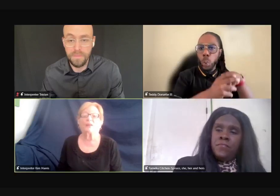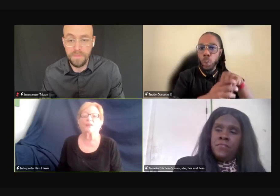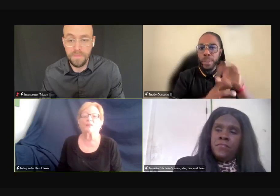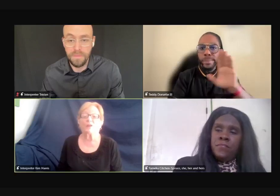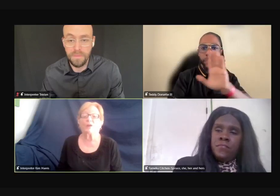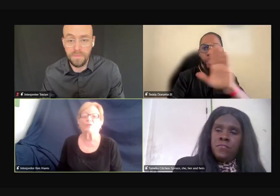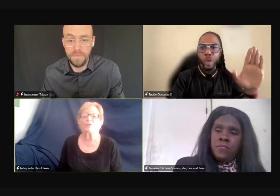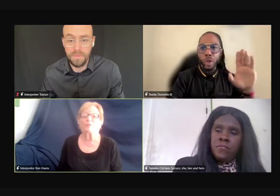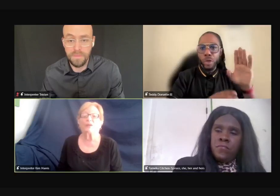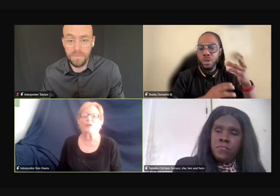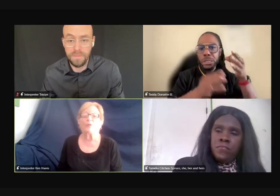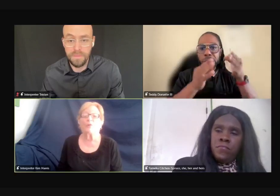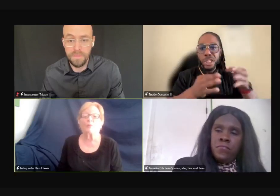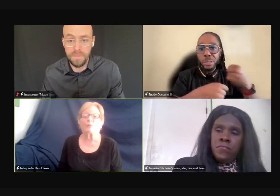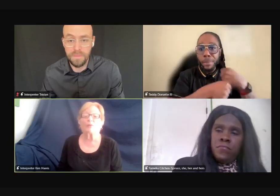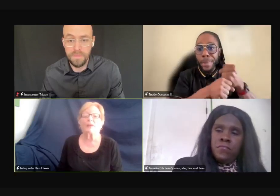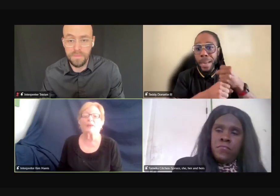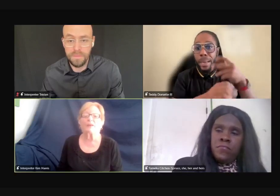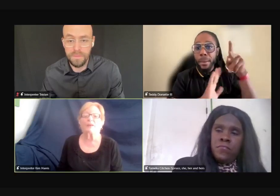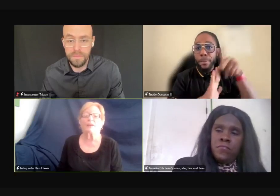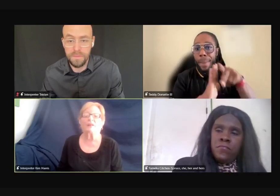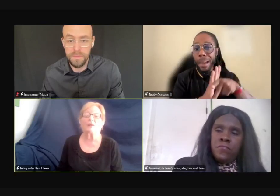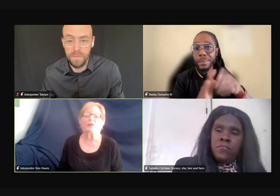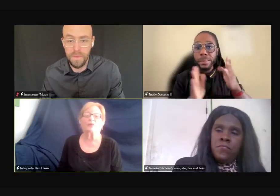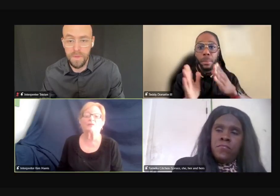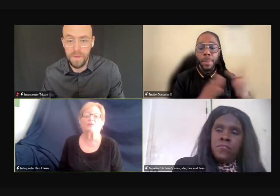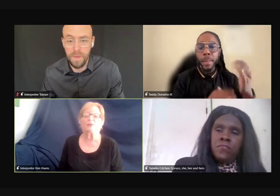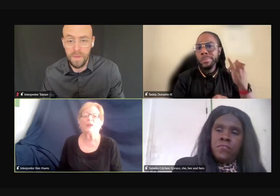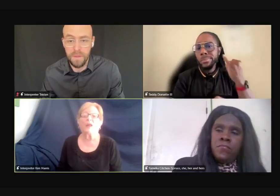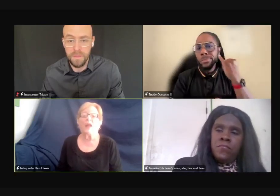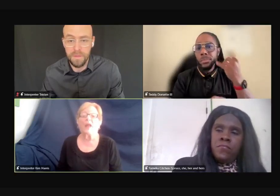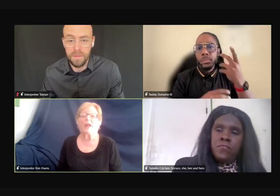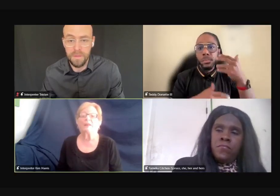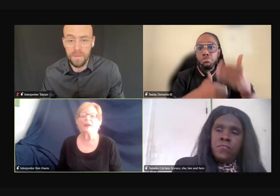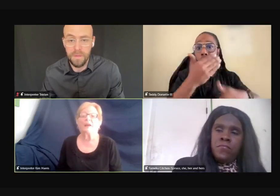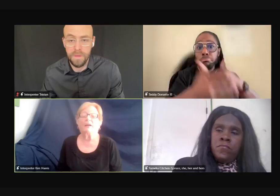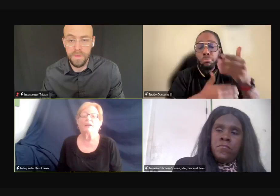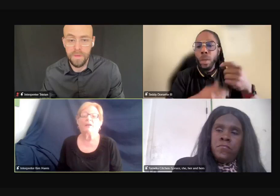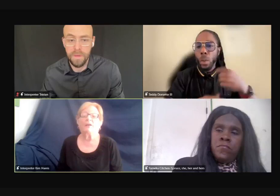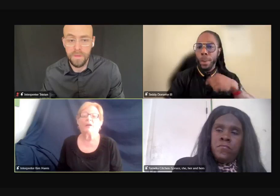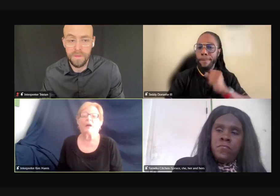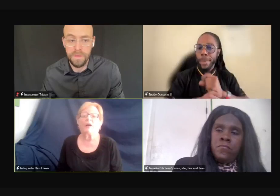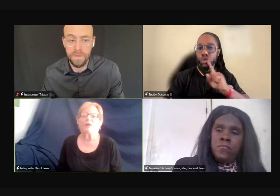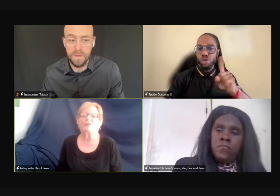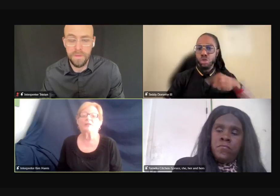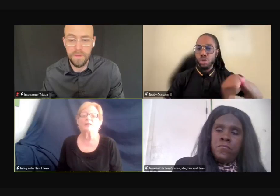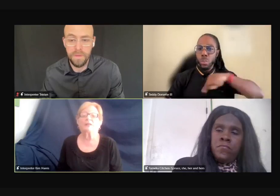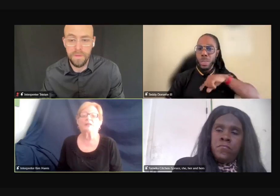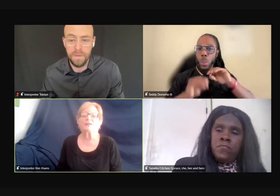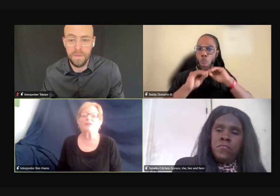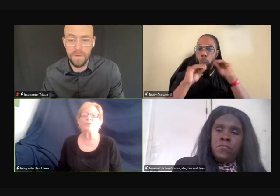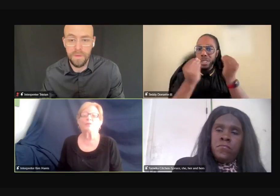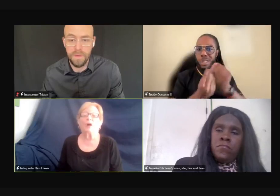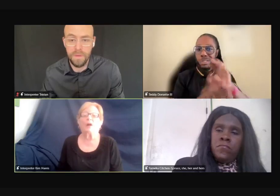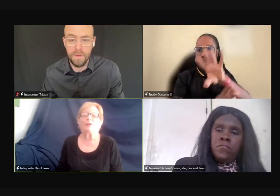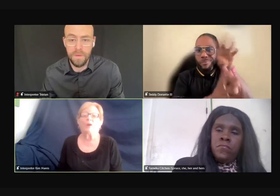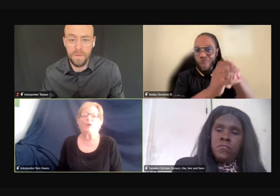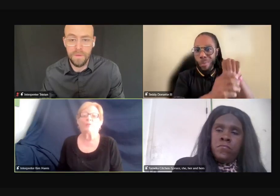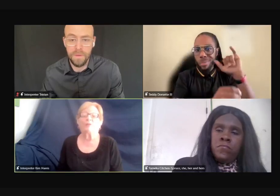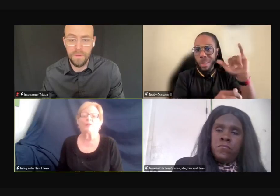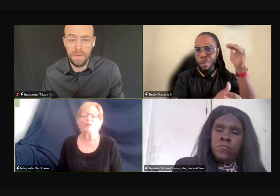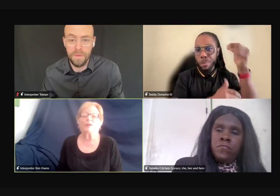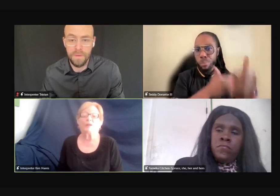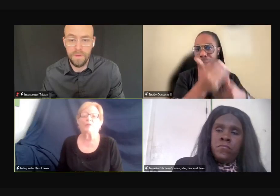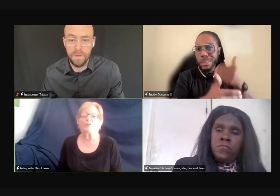whatever we can, you know, do to be incorporated and be inclusive, Floyd, and just continue on